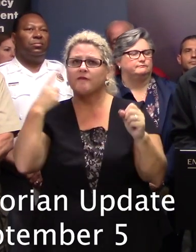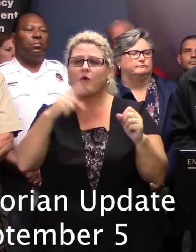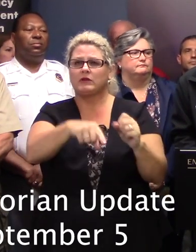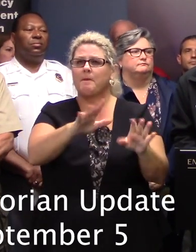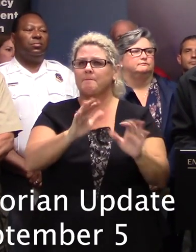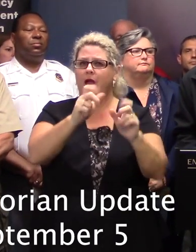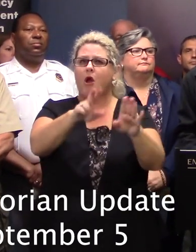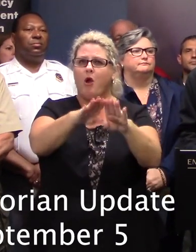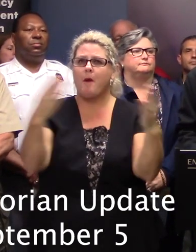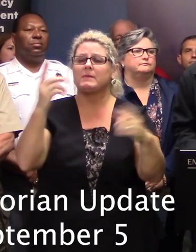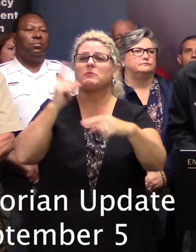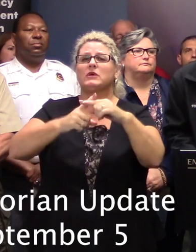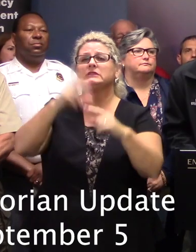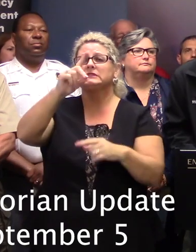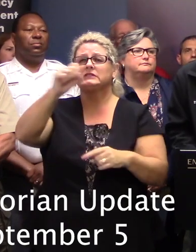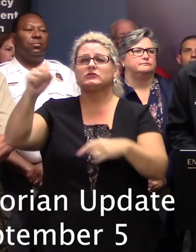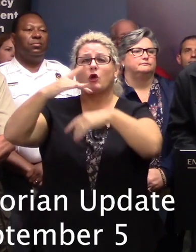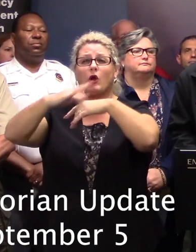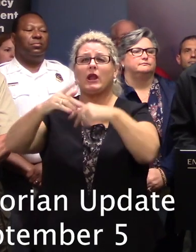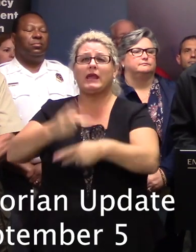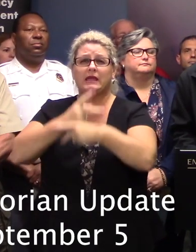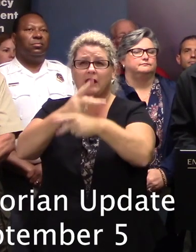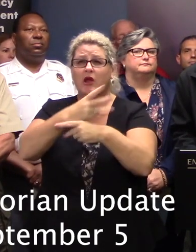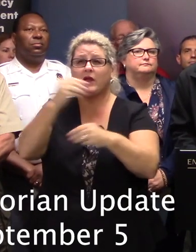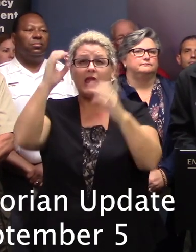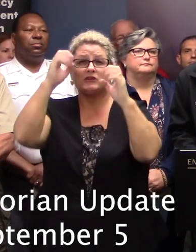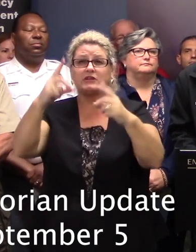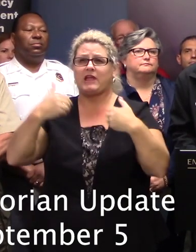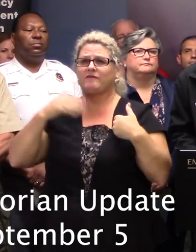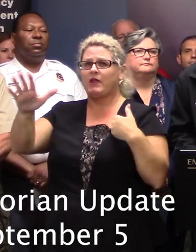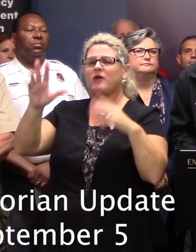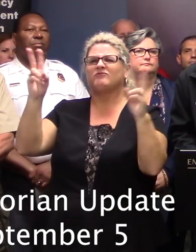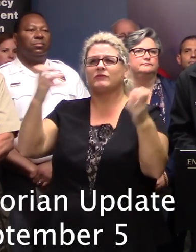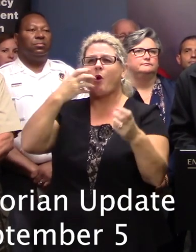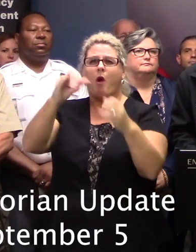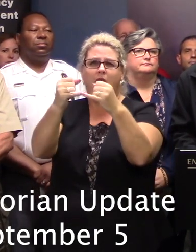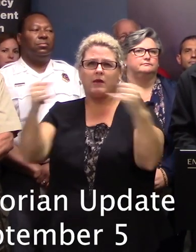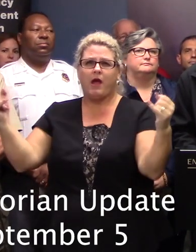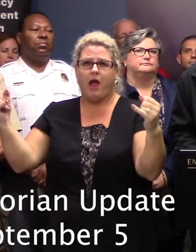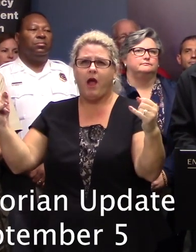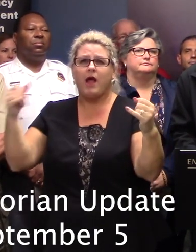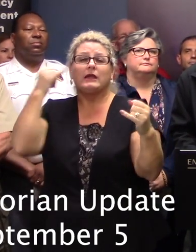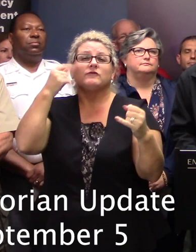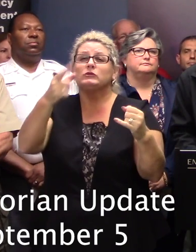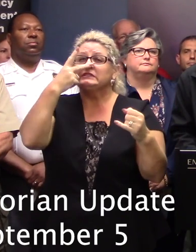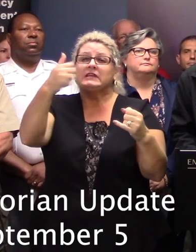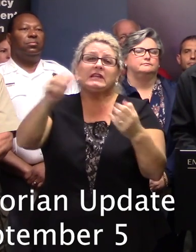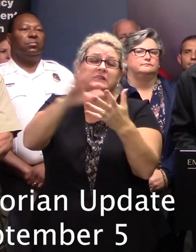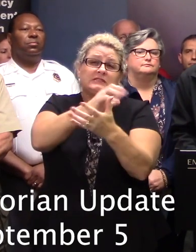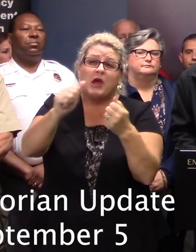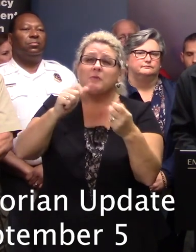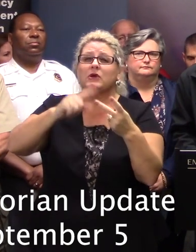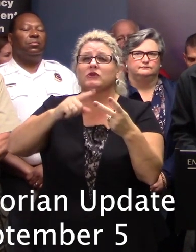And our DSS Early Care and Education activated their emergency hotline for child care facilities to report damage, report